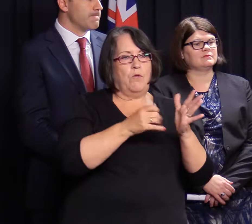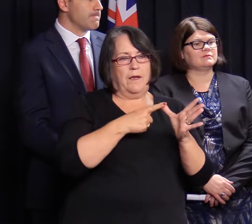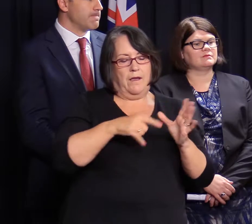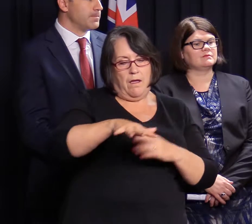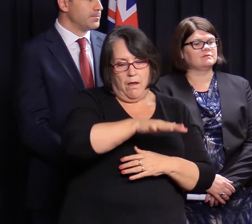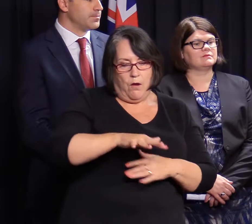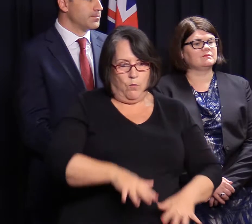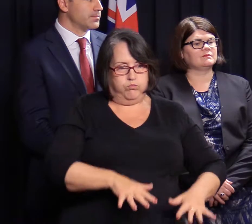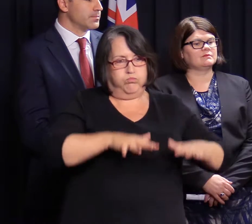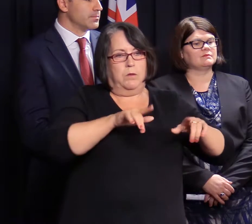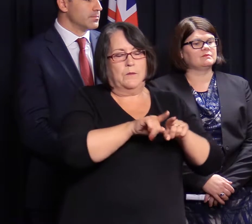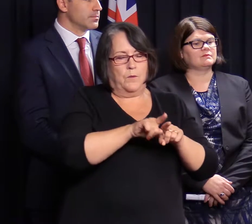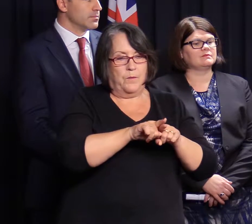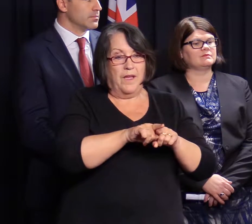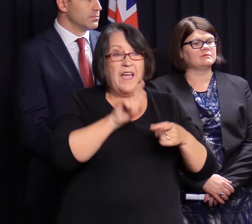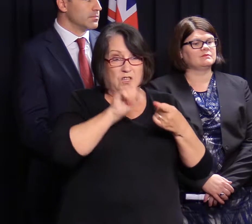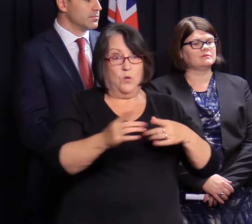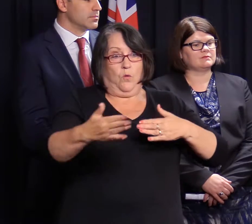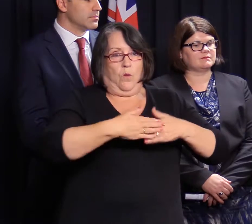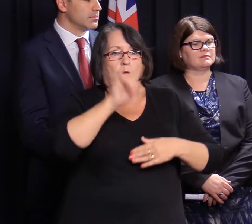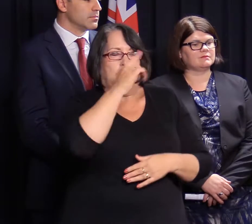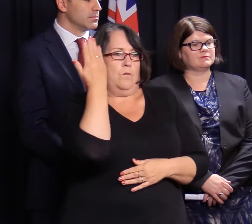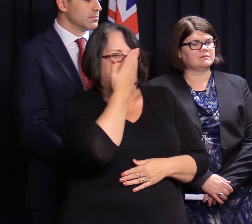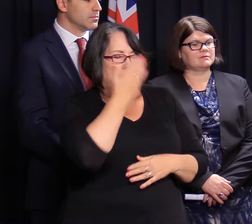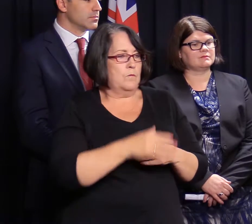waters rose and remains closed today.